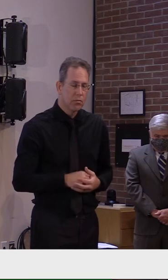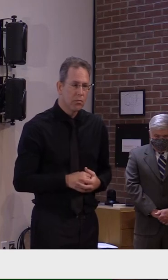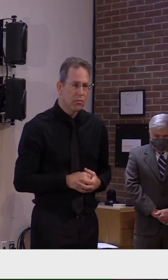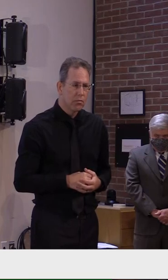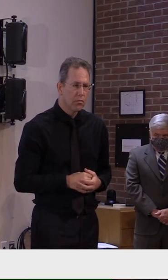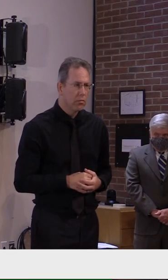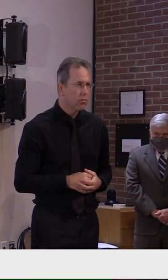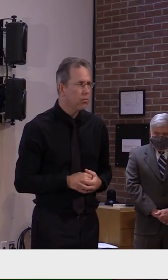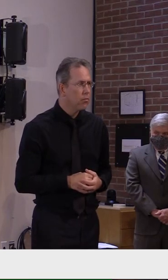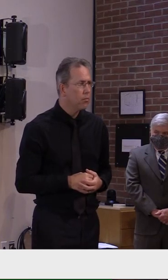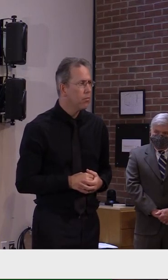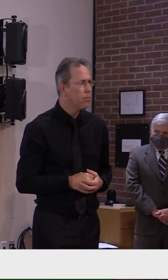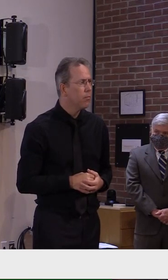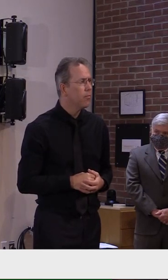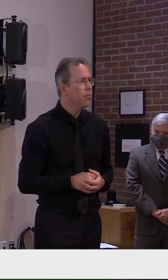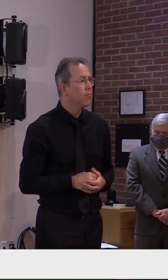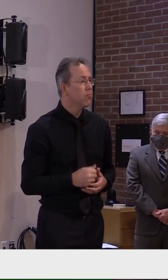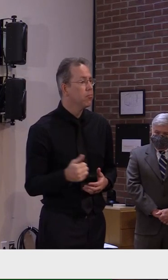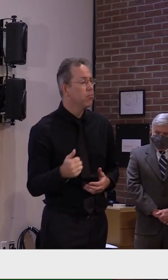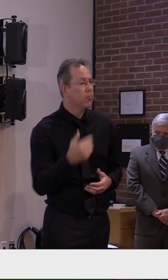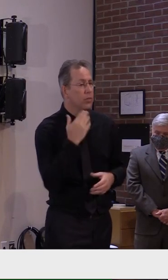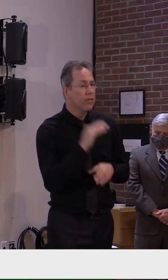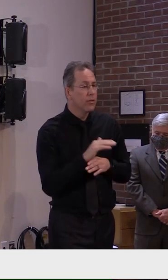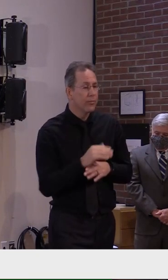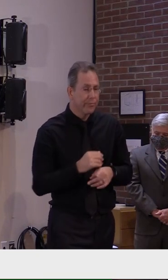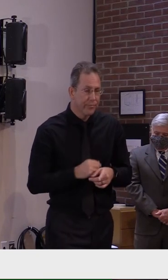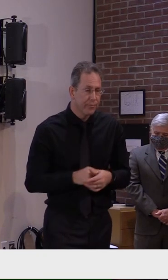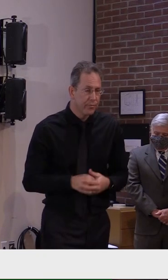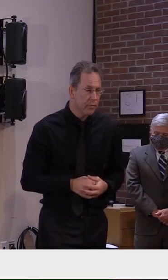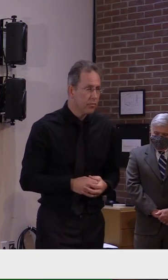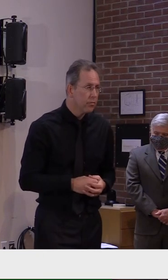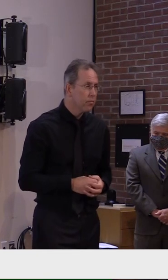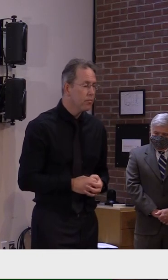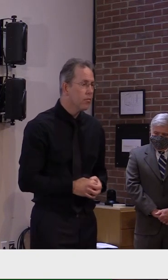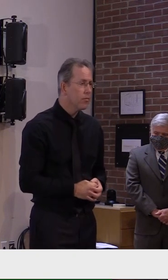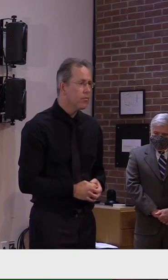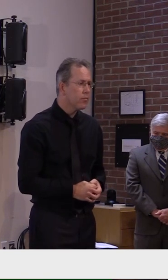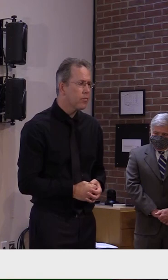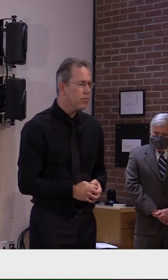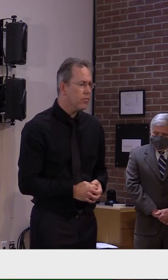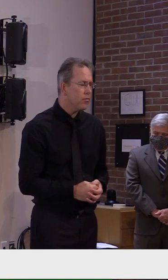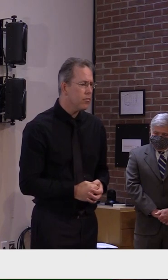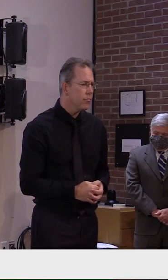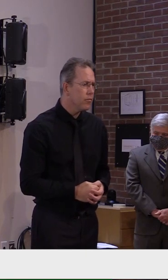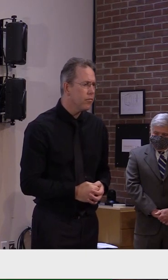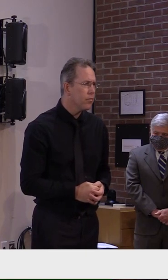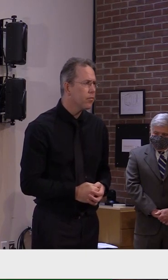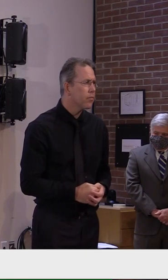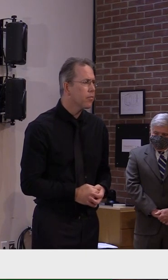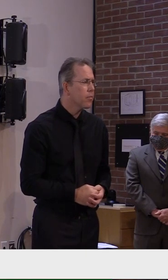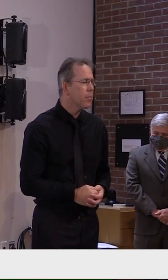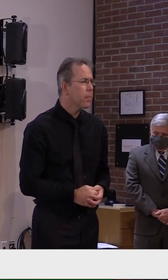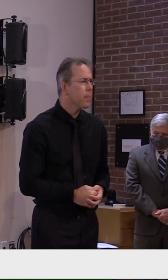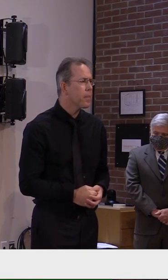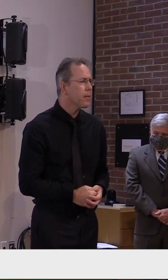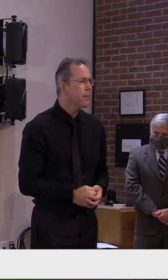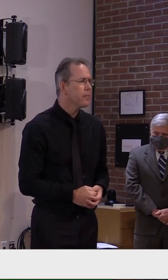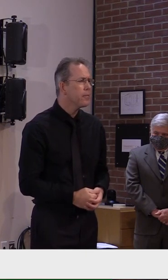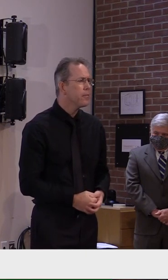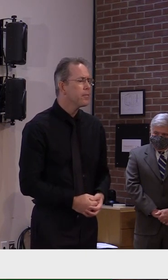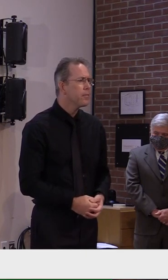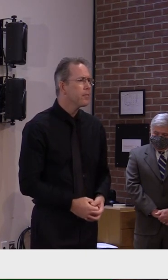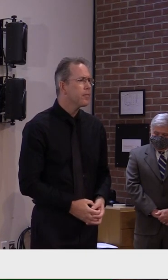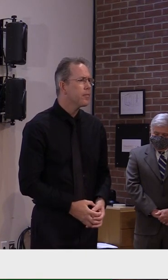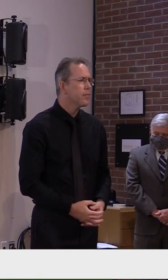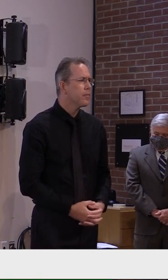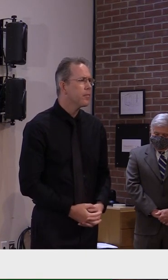Yes, I understand from the urgency in your voice that